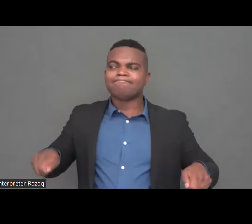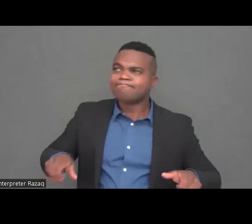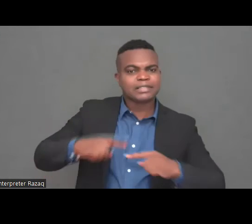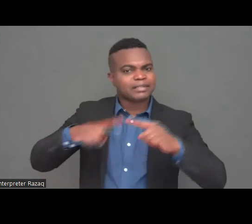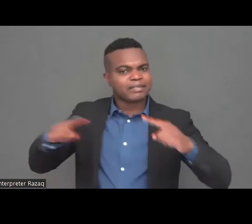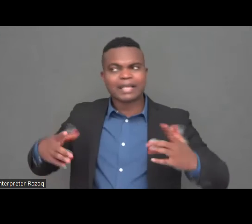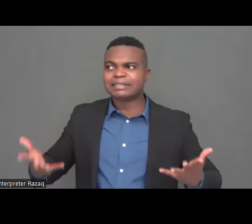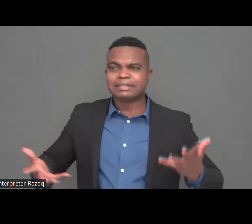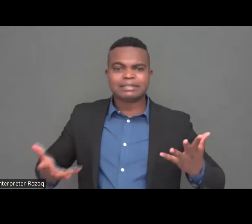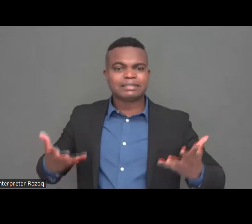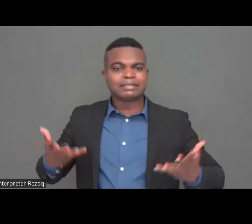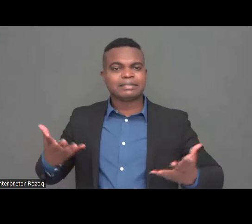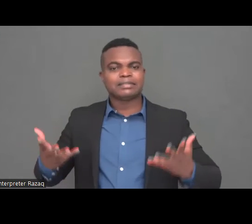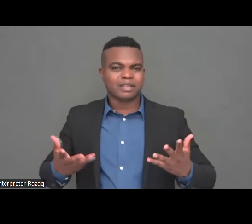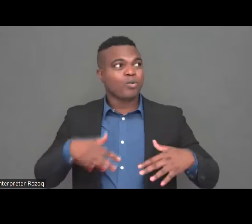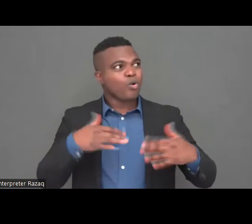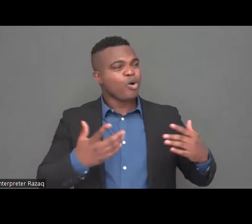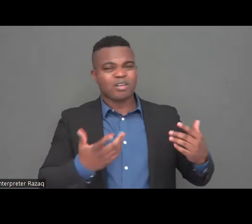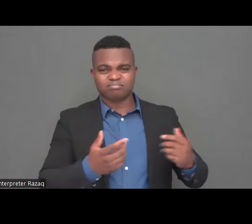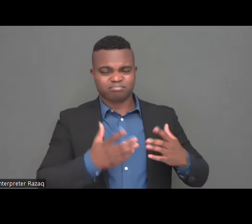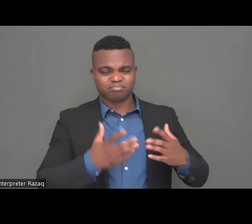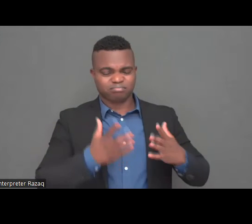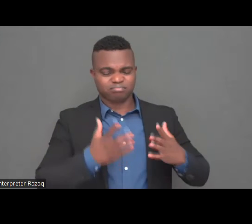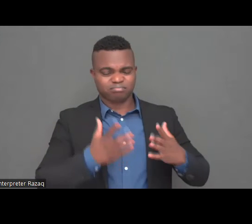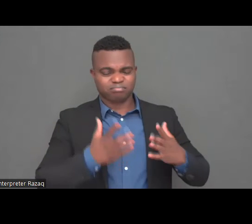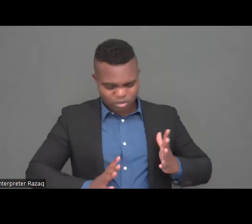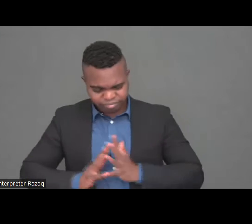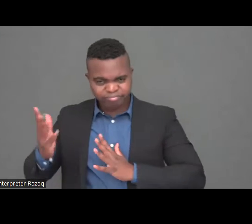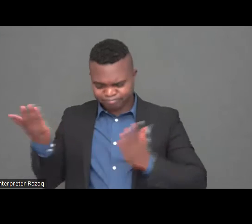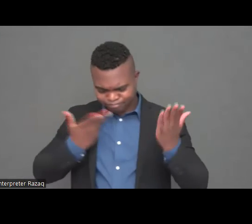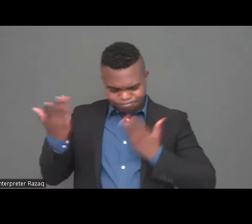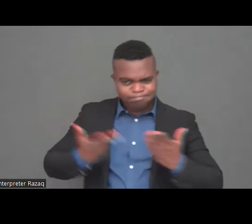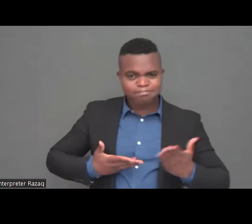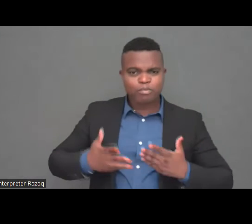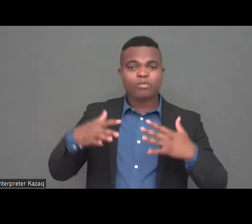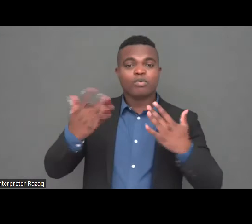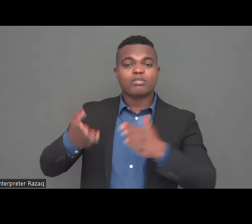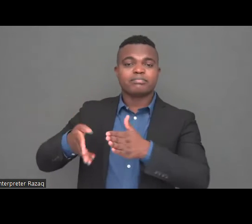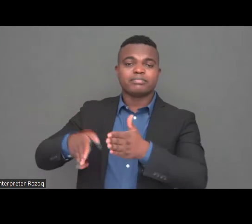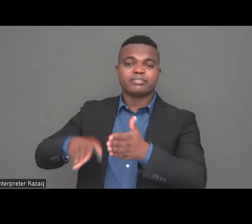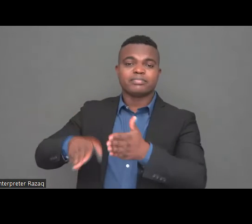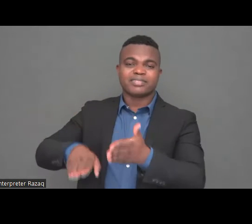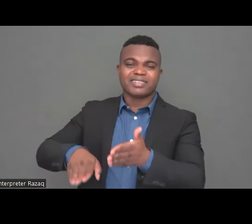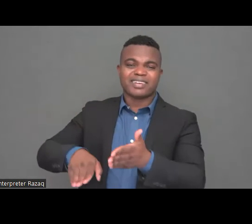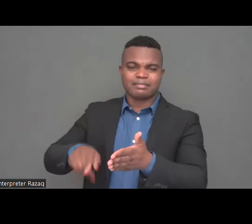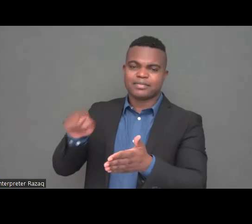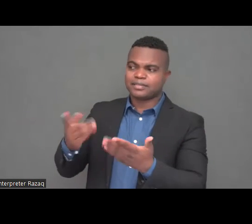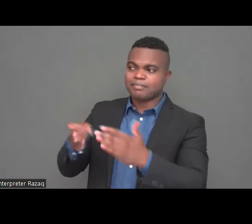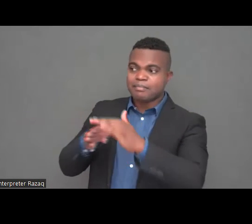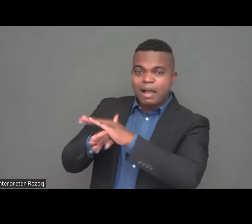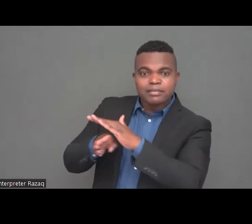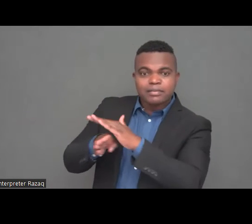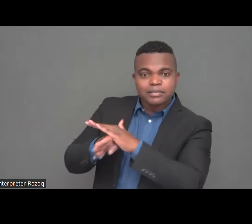to information and a lack of access to emergency